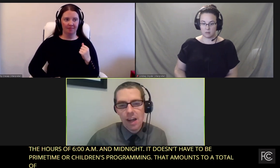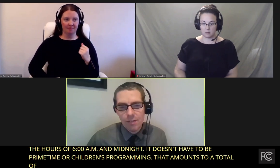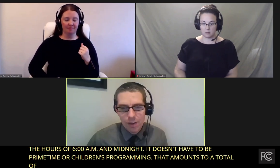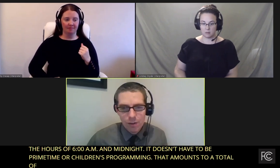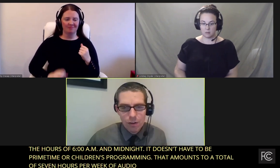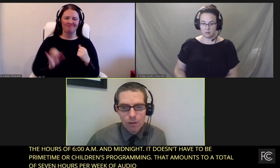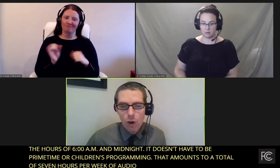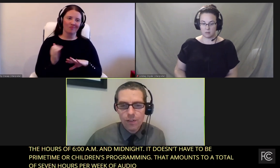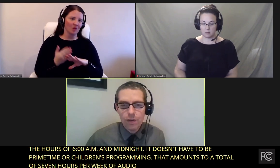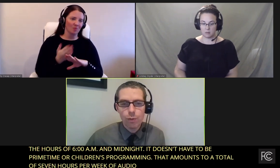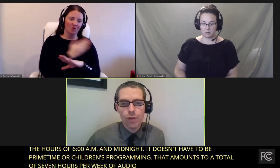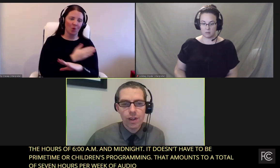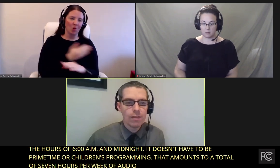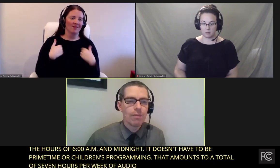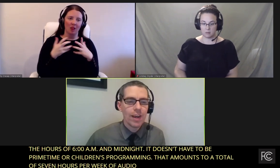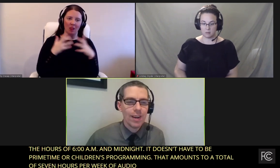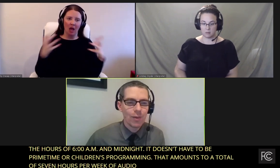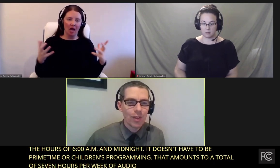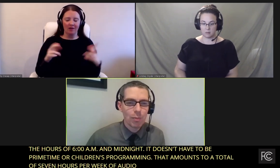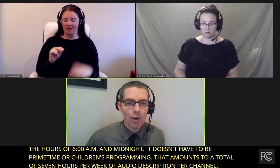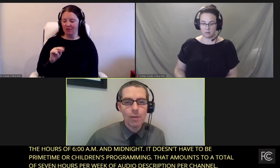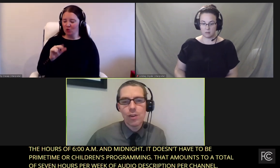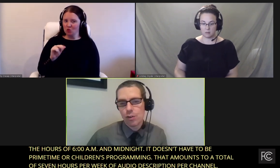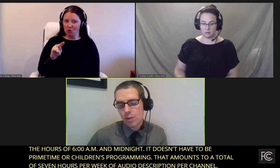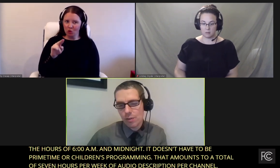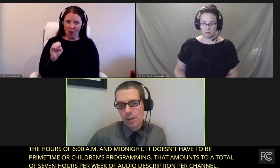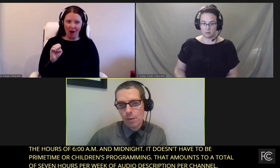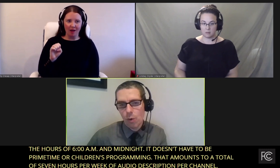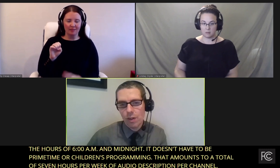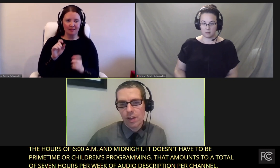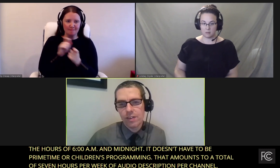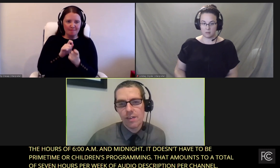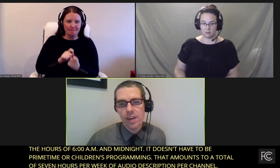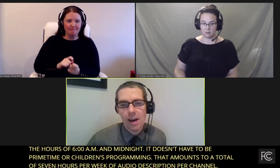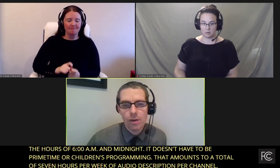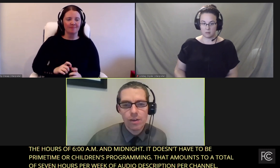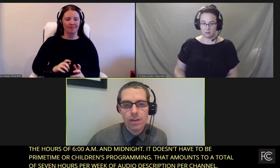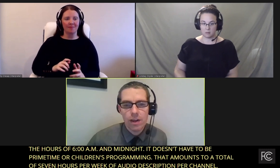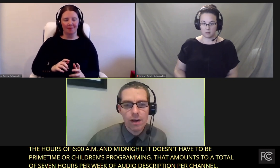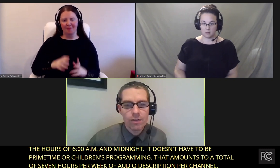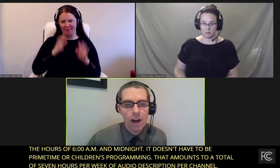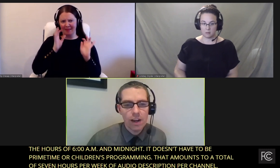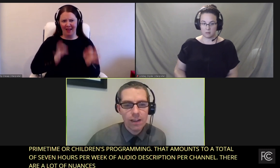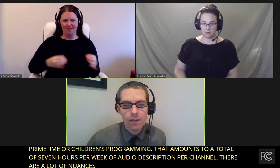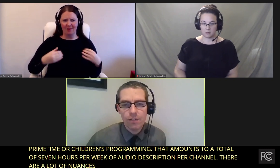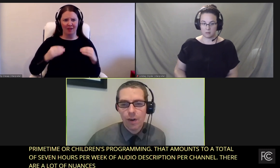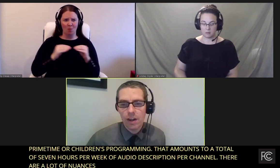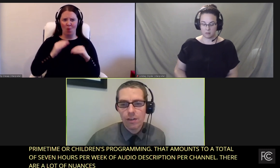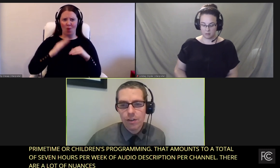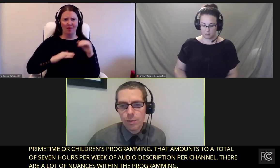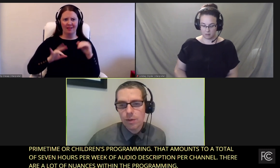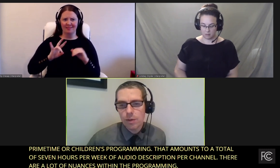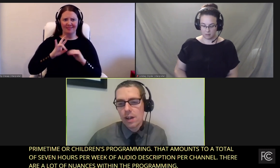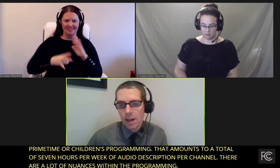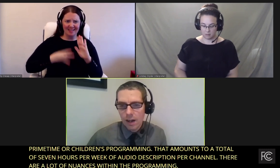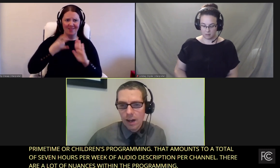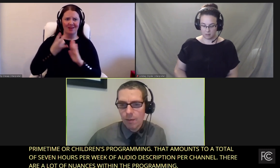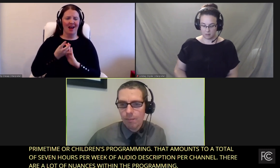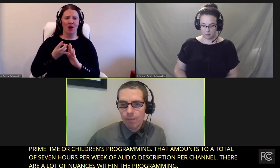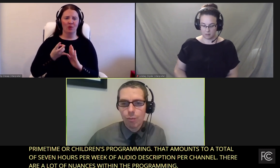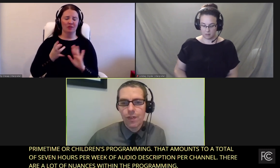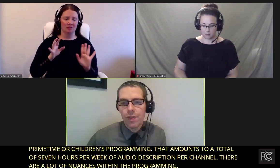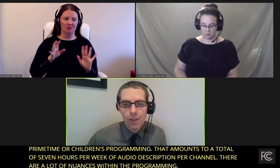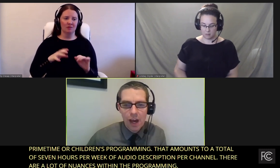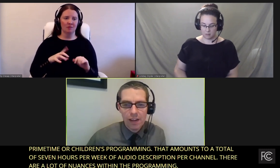before, there's a lot of other nuances within the programming. There's certainly more than seven hours of content for audio description, but